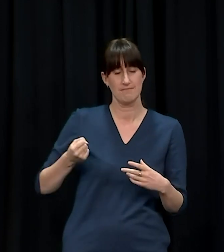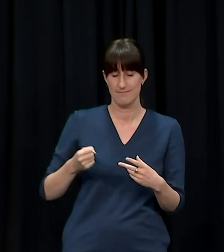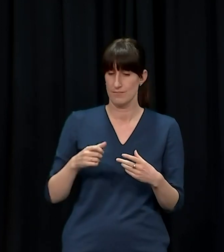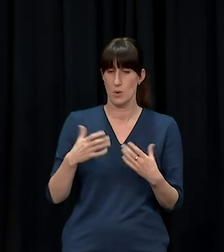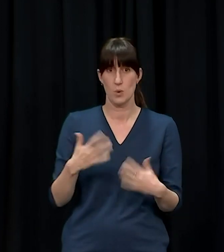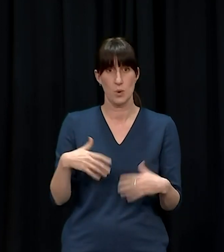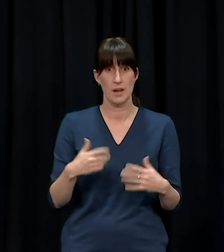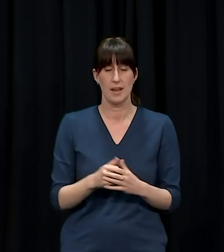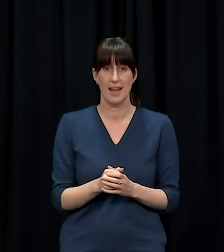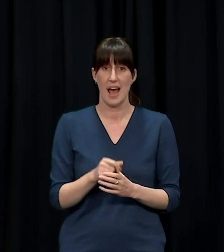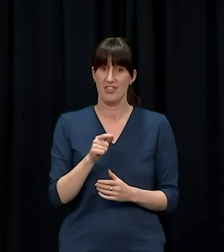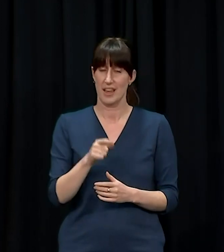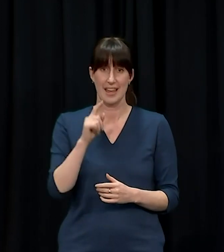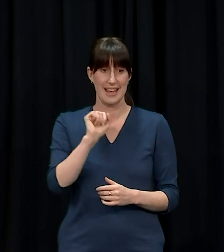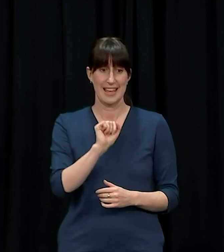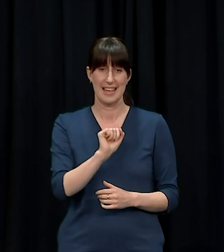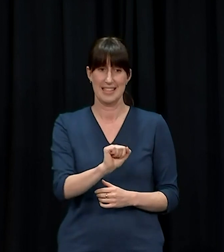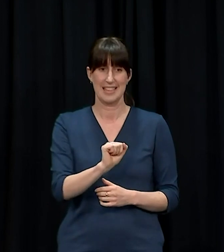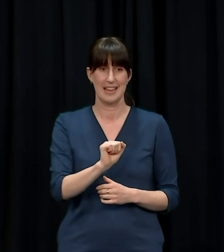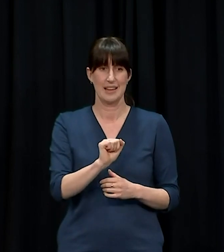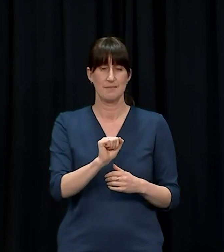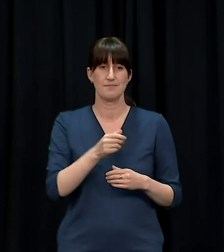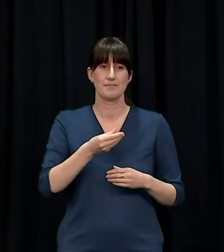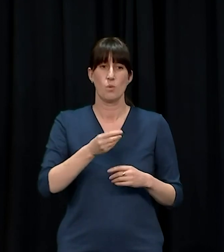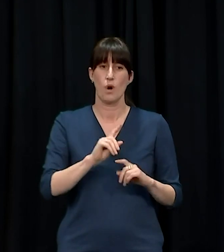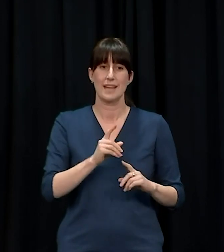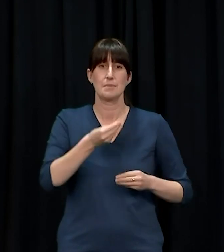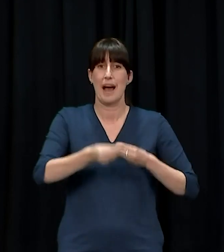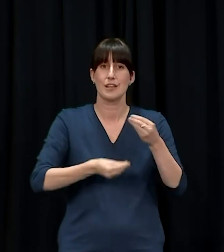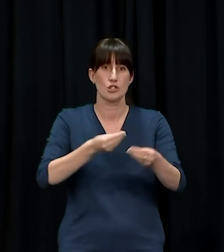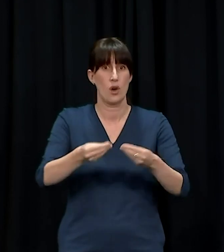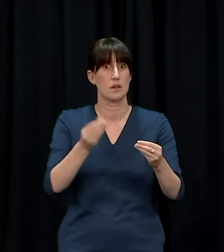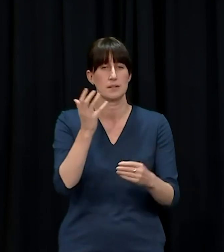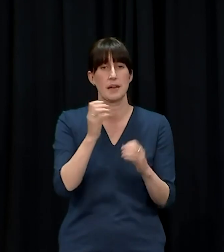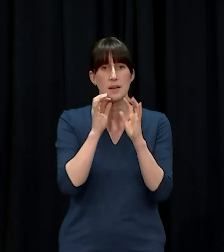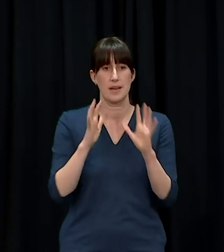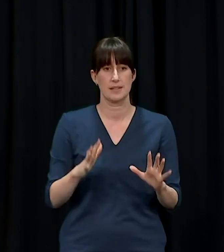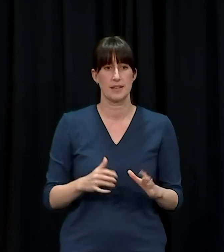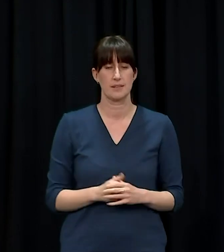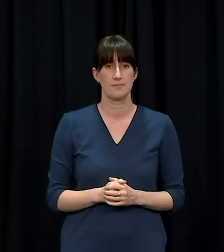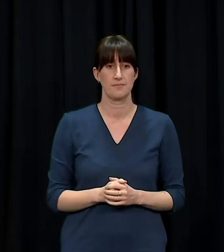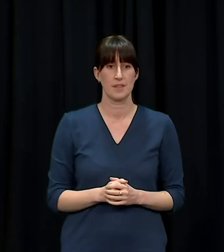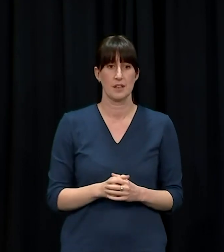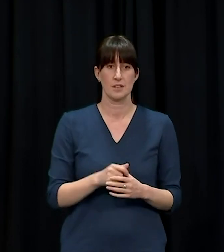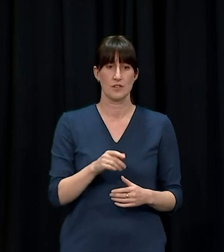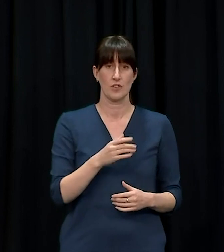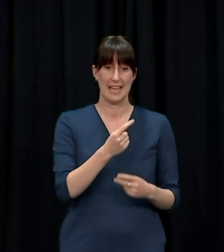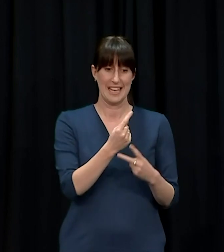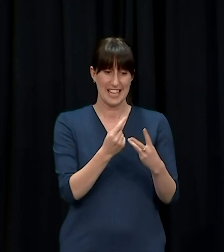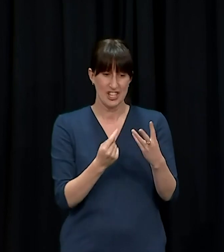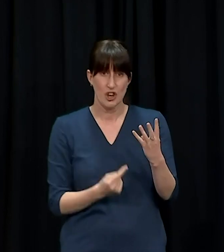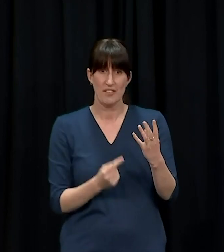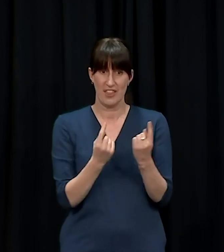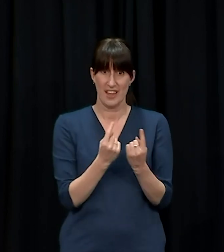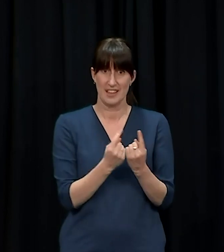most significant political legacies in New Zealand's history. On every single one of those initiatives, he's touched the lives